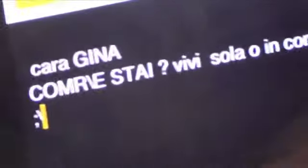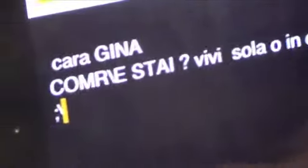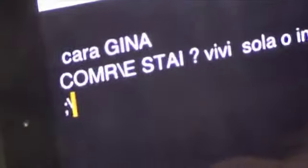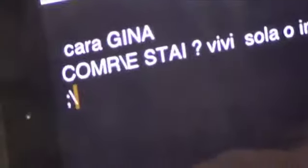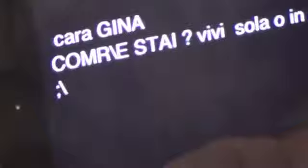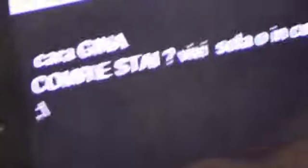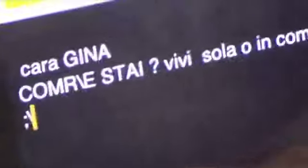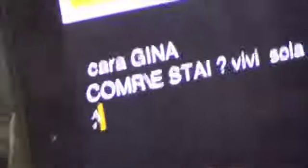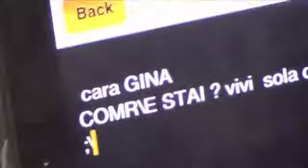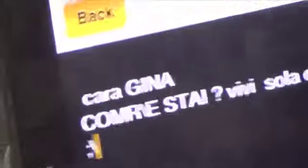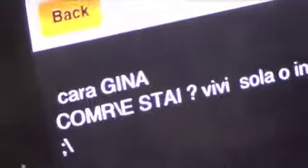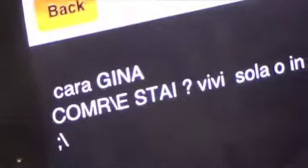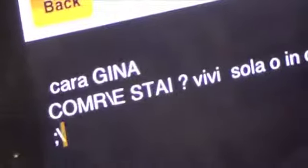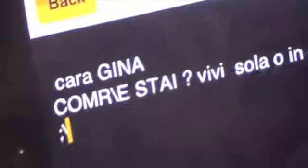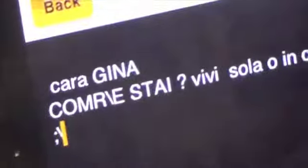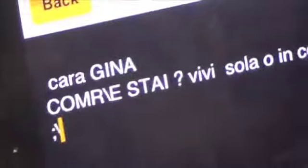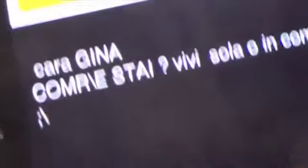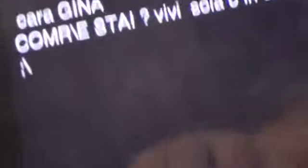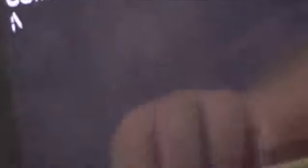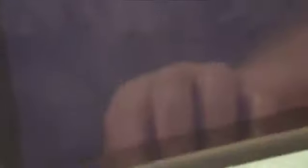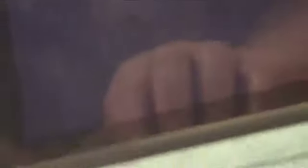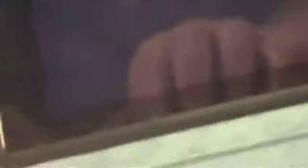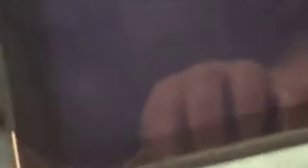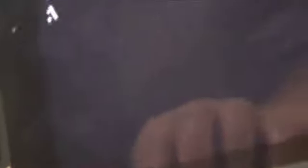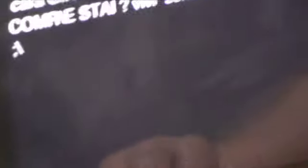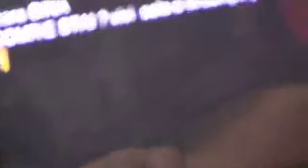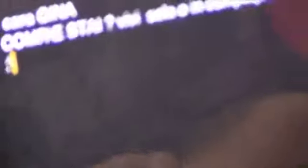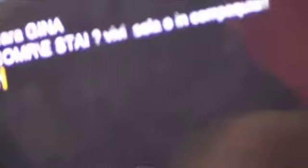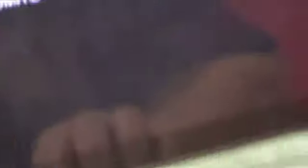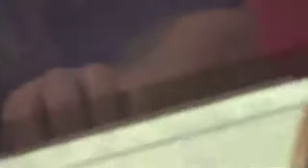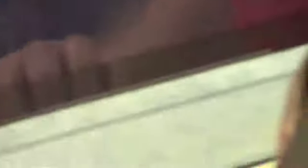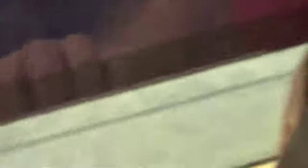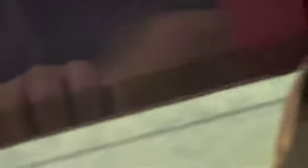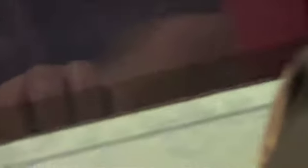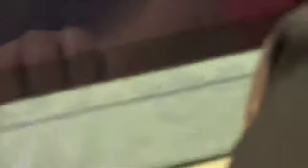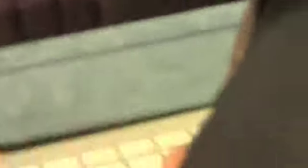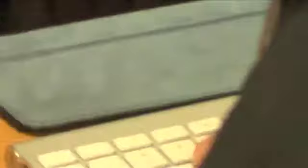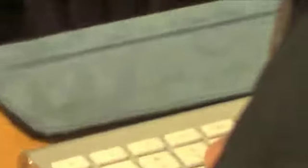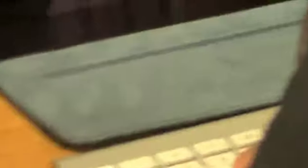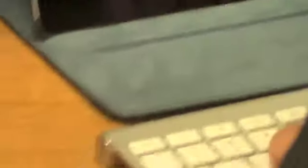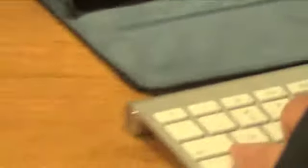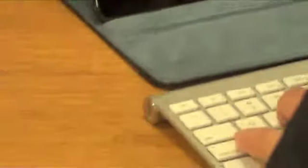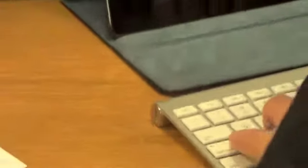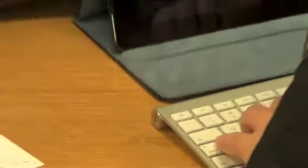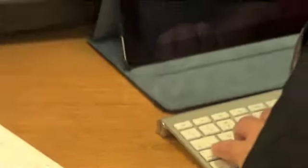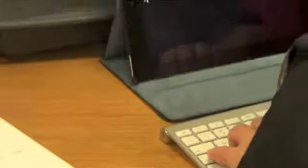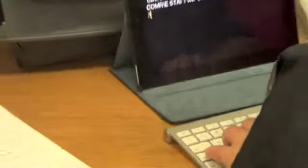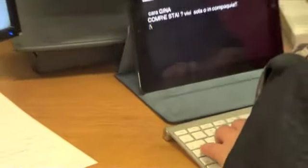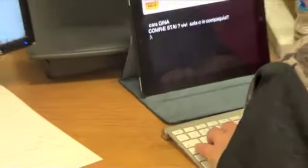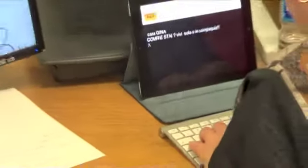This task took a really, really long time because the writing was very difficult to understand and unless you got it